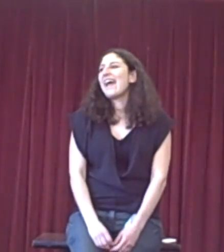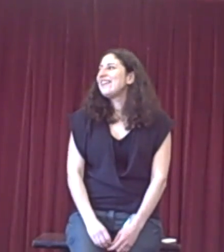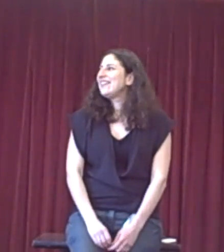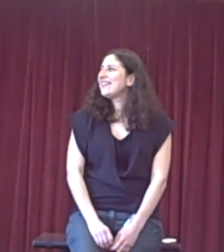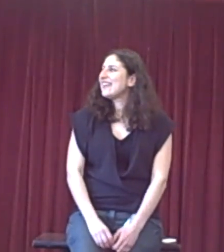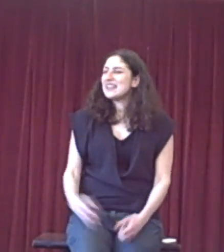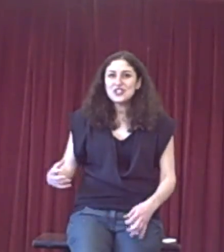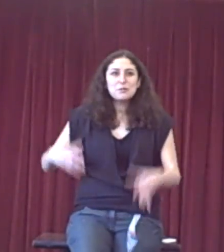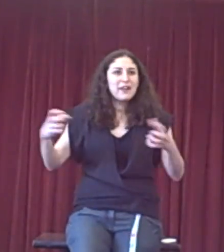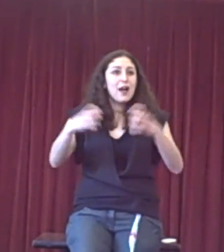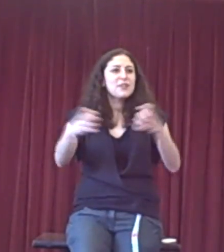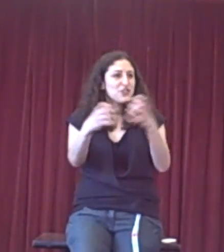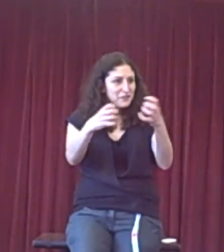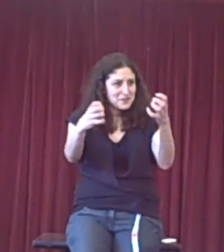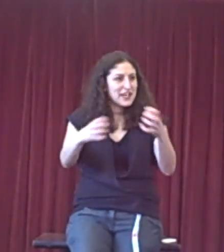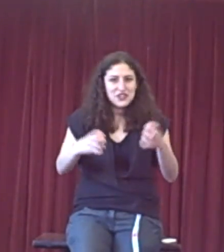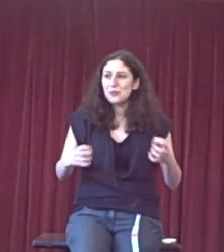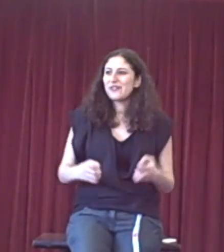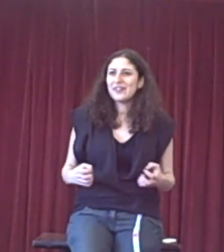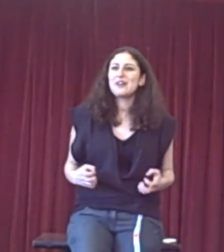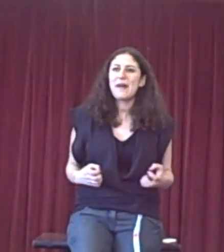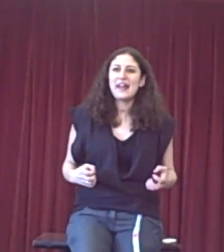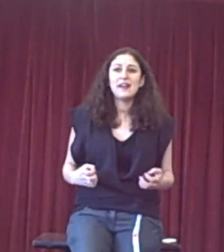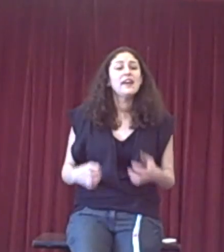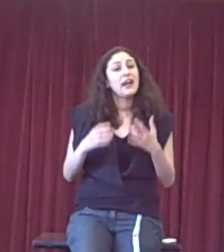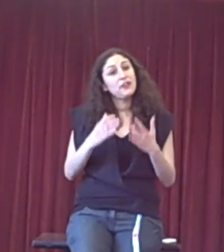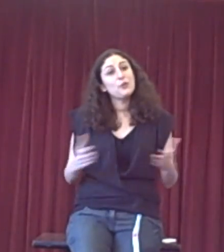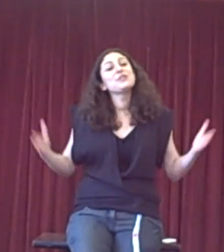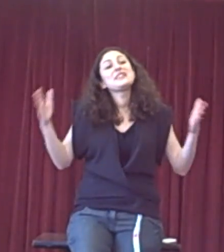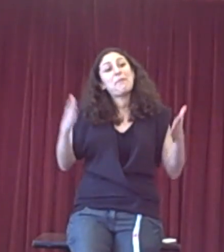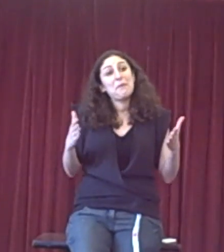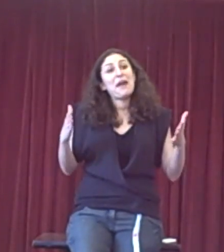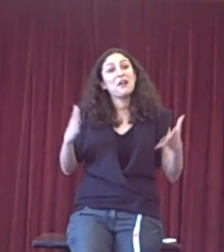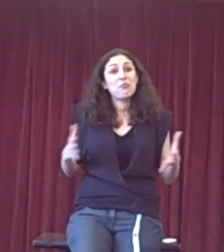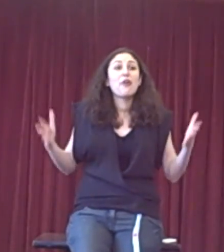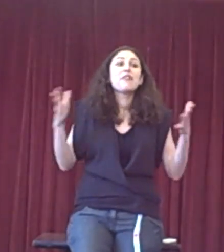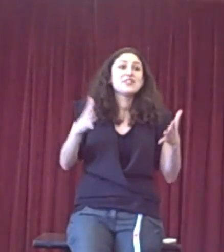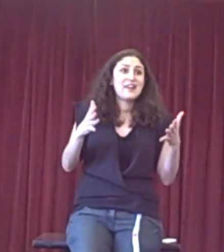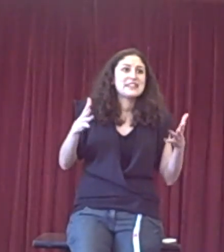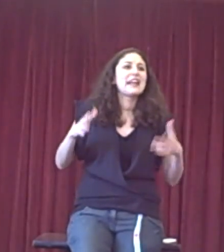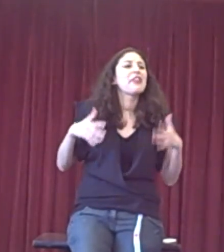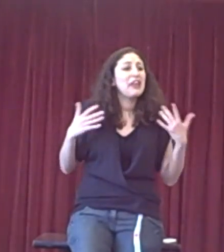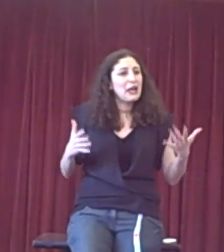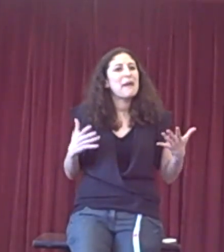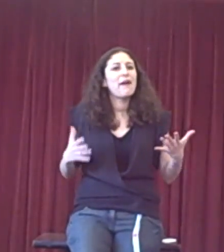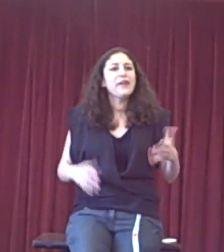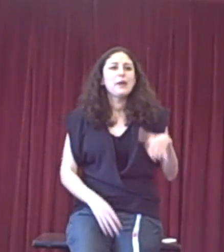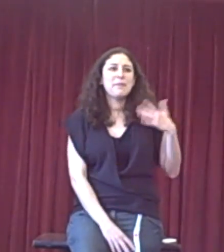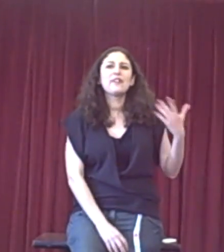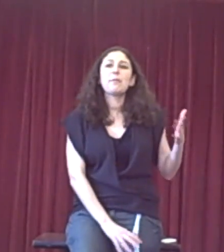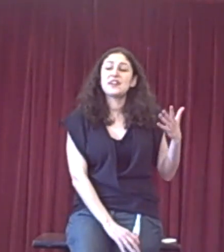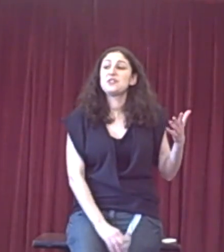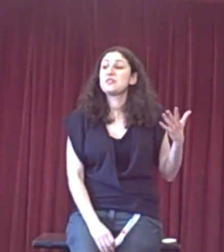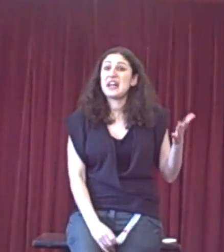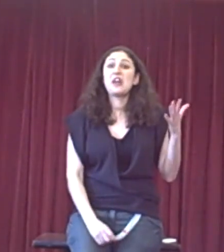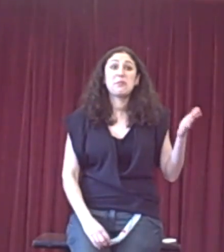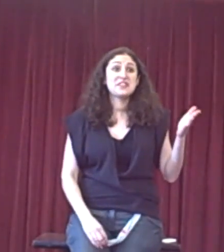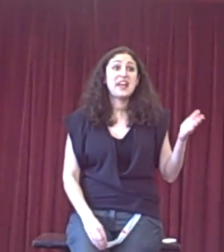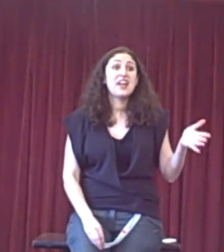And it's just become a sort of obsession within the debate. And nobody's stepping back and prioritizing them, thinking about being the person who will stand up and say,